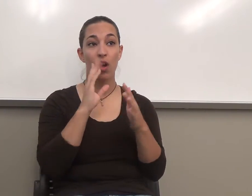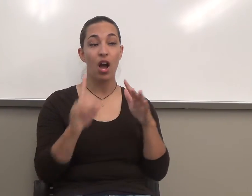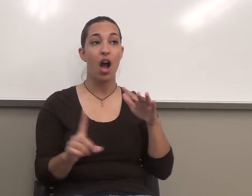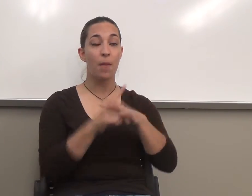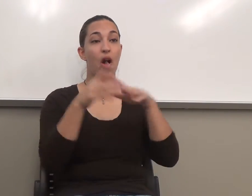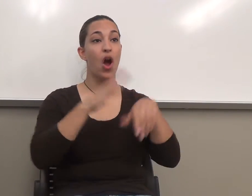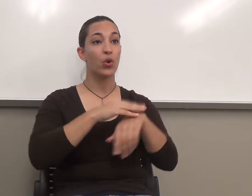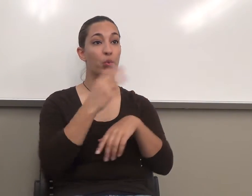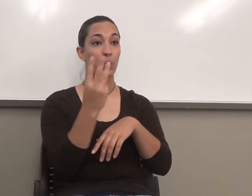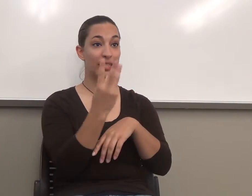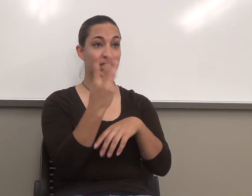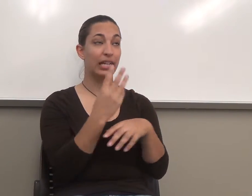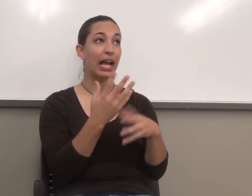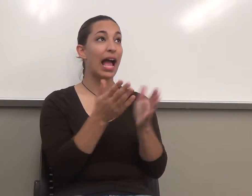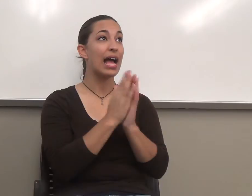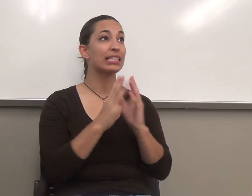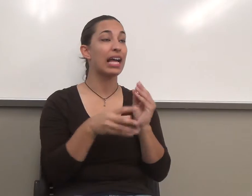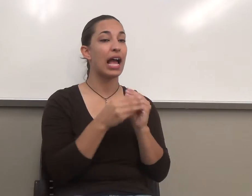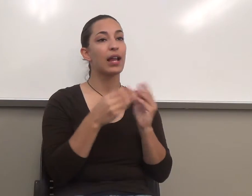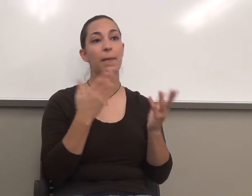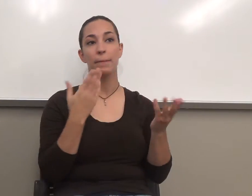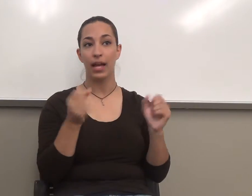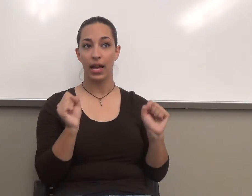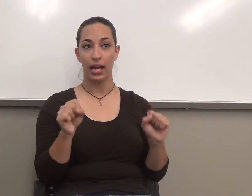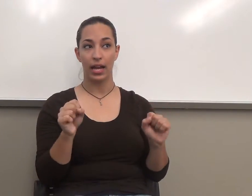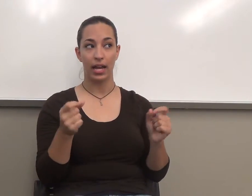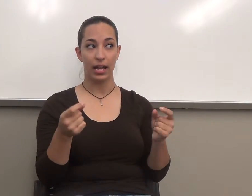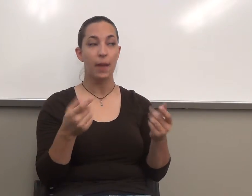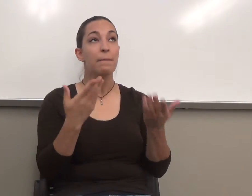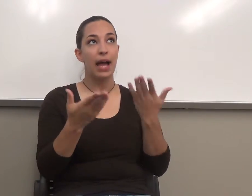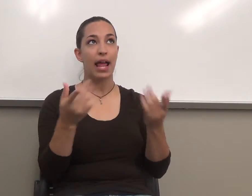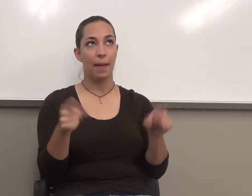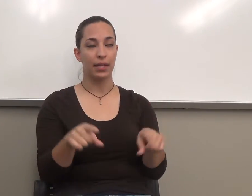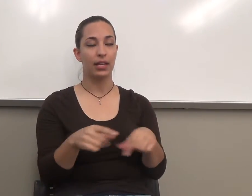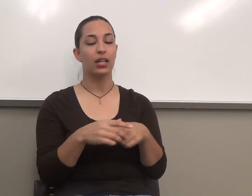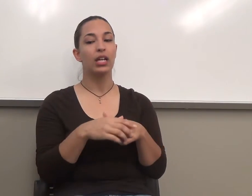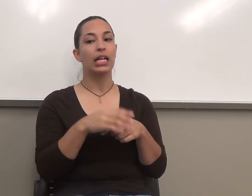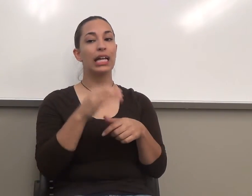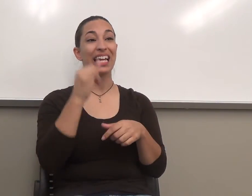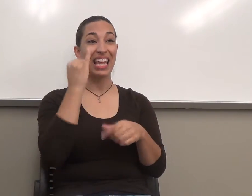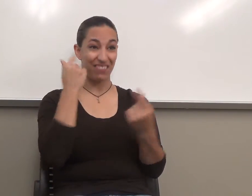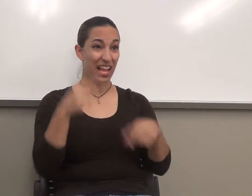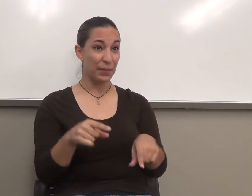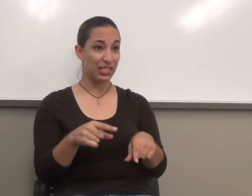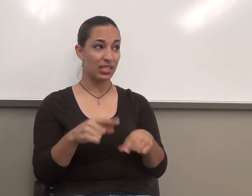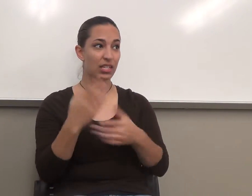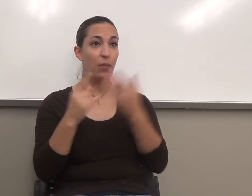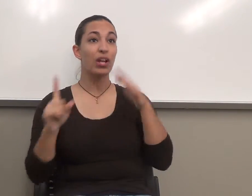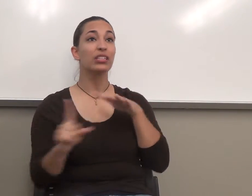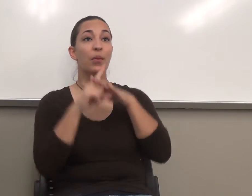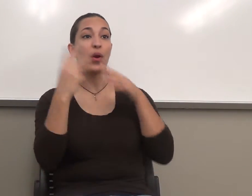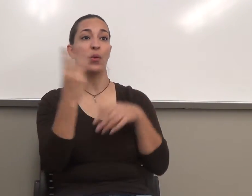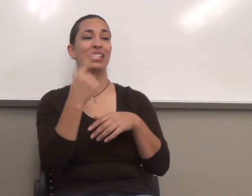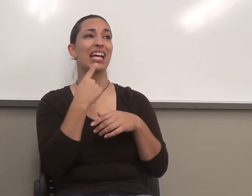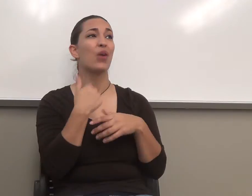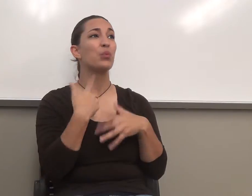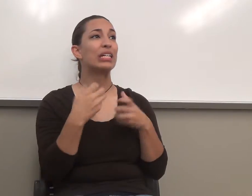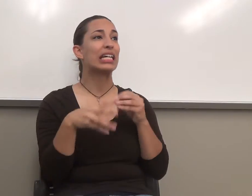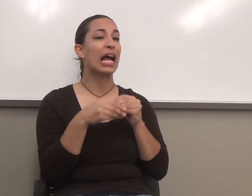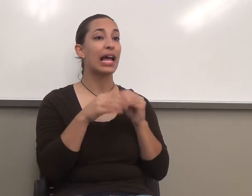that. Okay. If that happens, if somebody else comes and says, want to add this class, and one of you